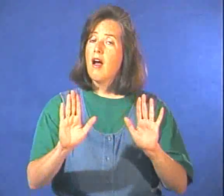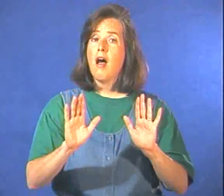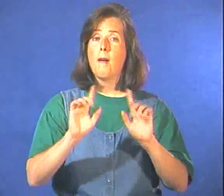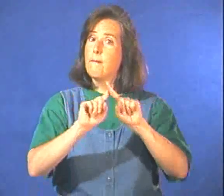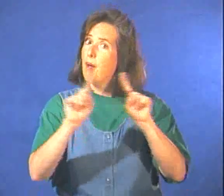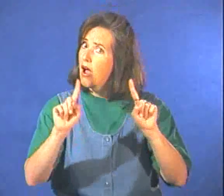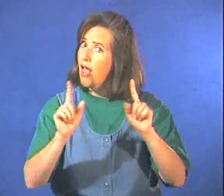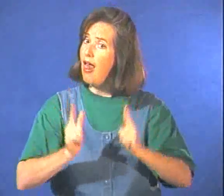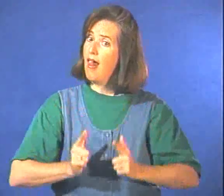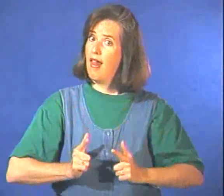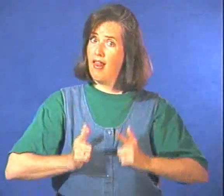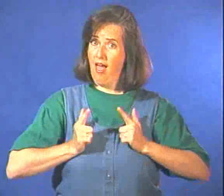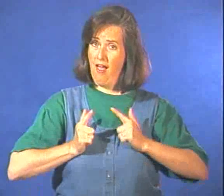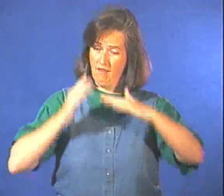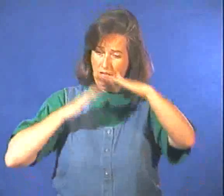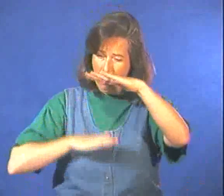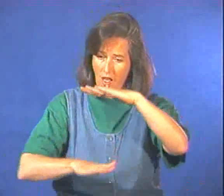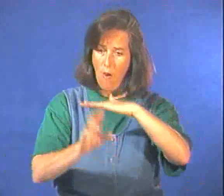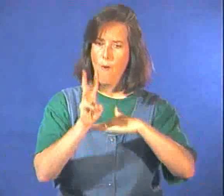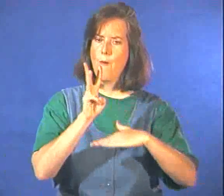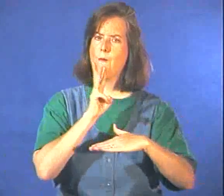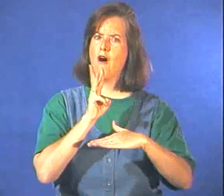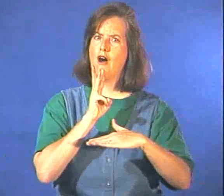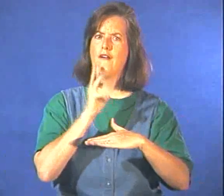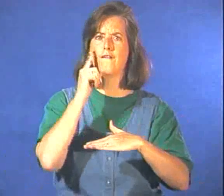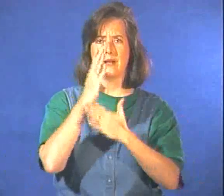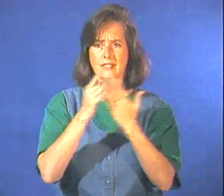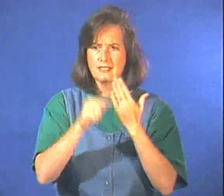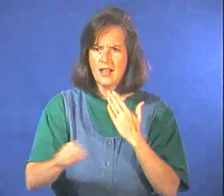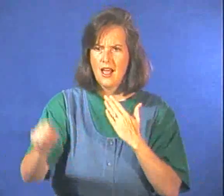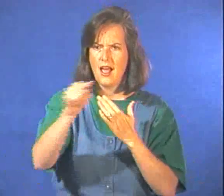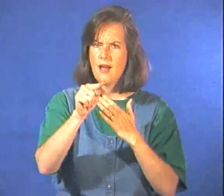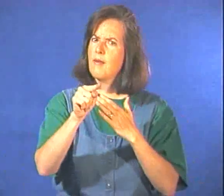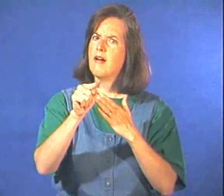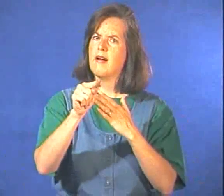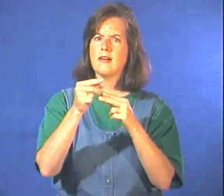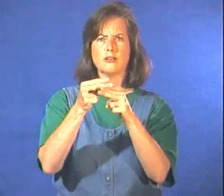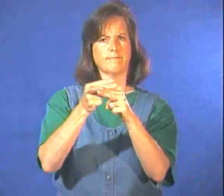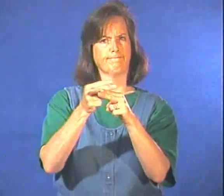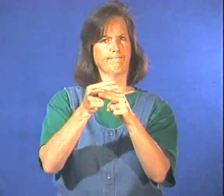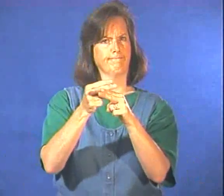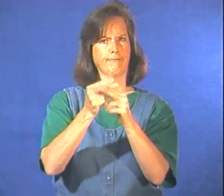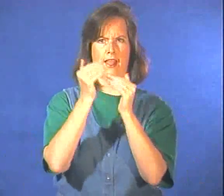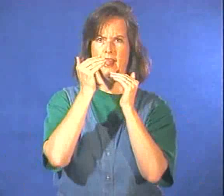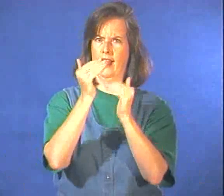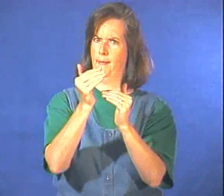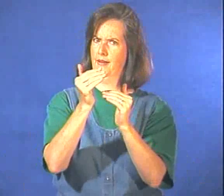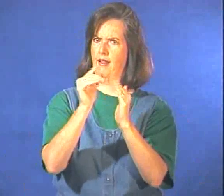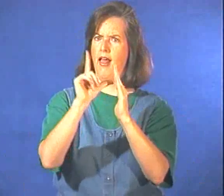But life in the water is only the first part of life for some